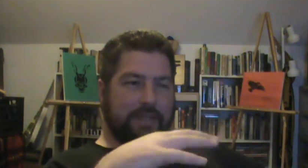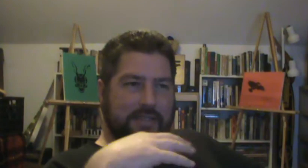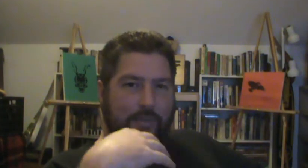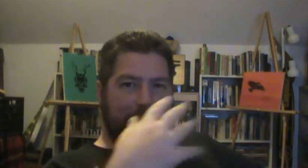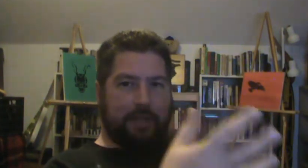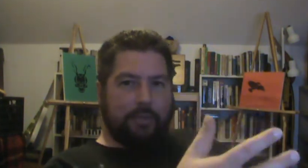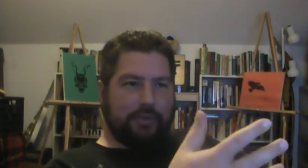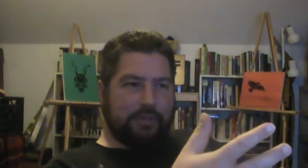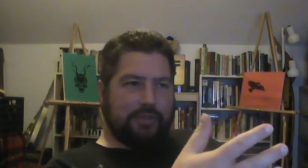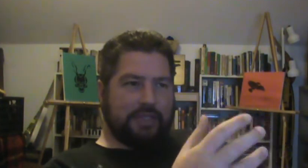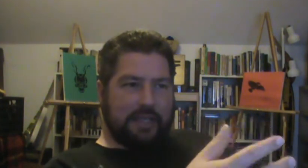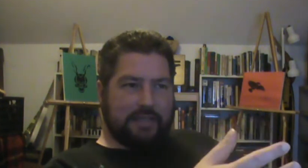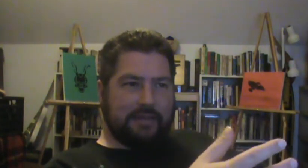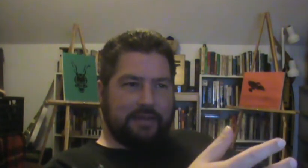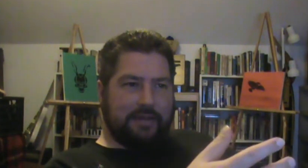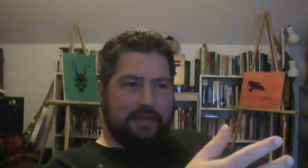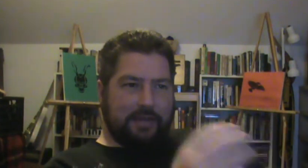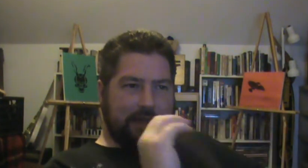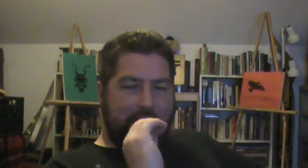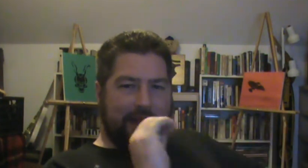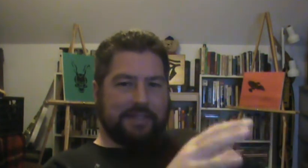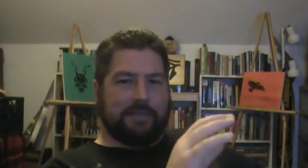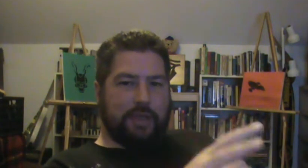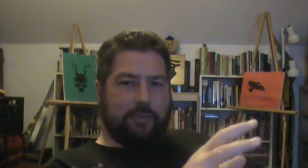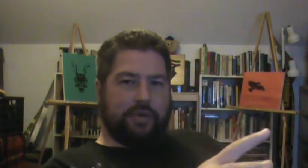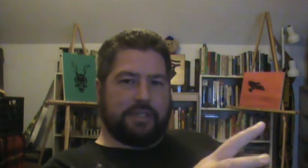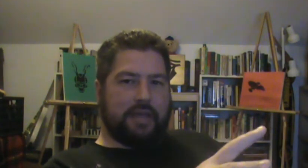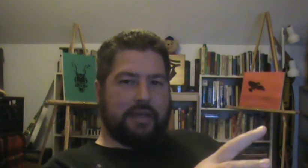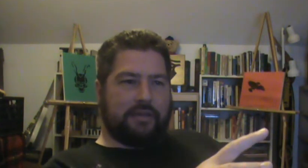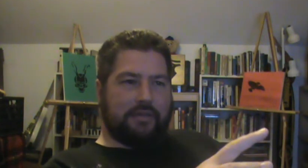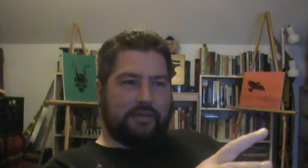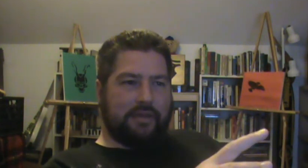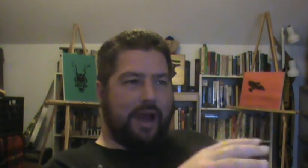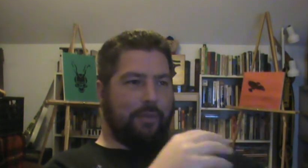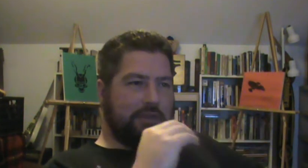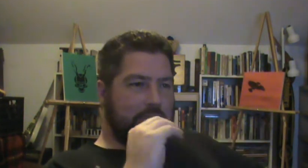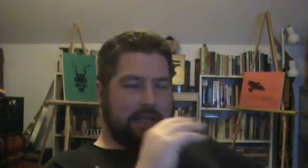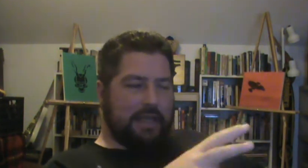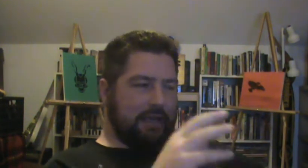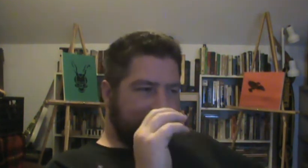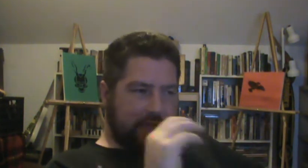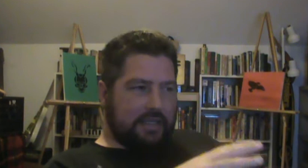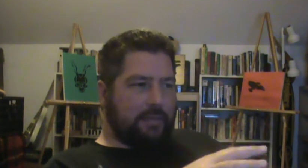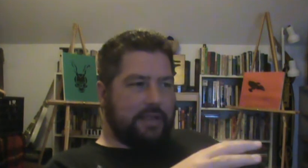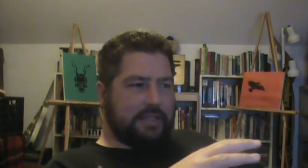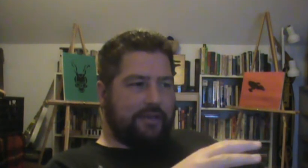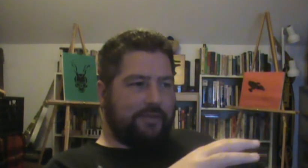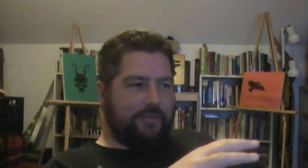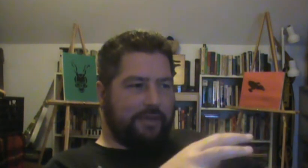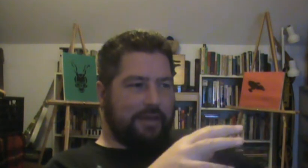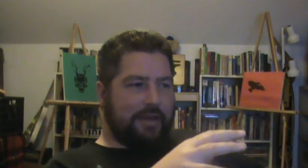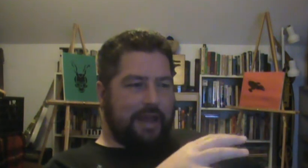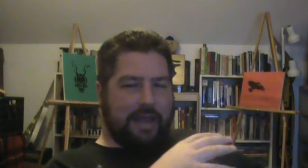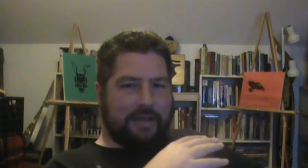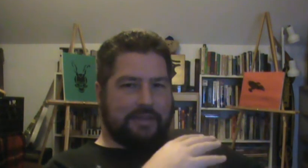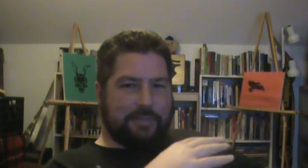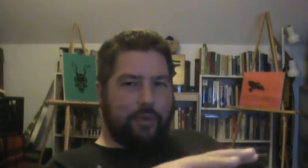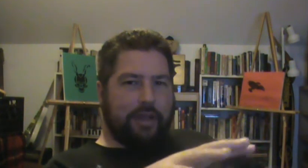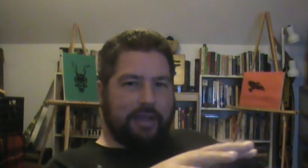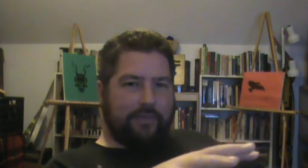because I want people to see it as it's being presented, not with me interjecting myself and spoiling it